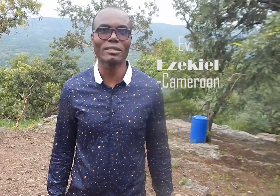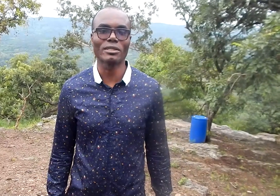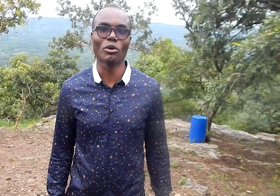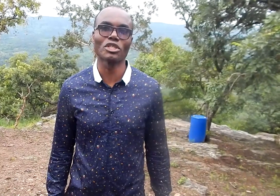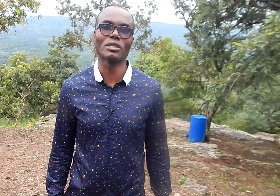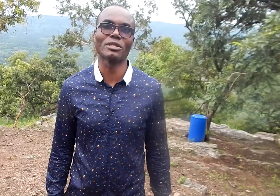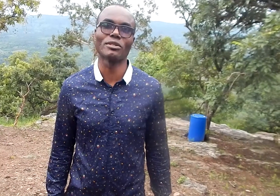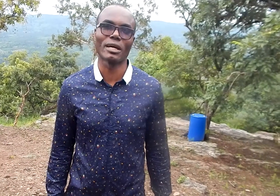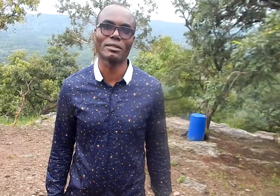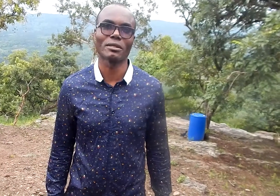originate from Holy Spirit,